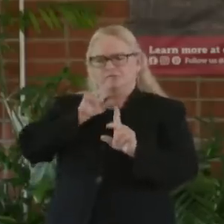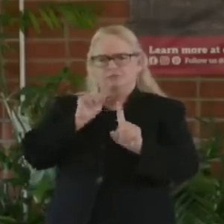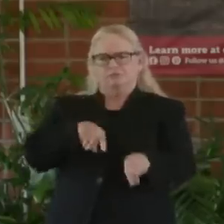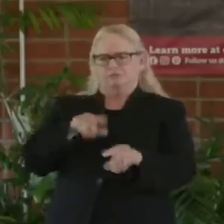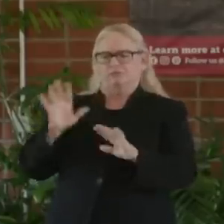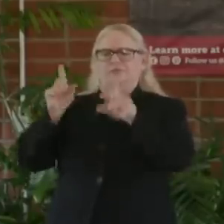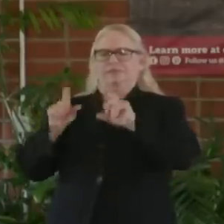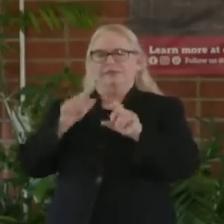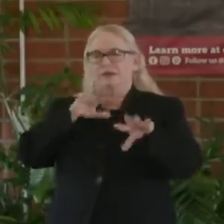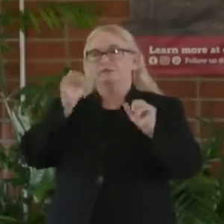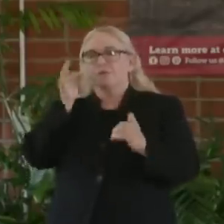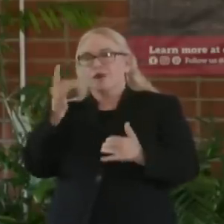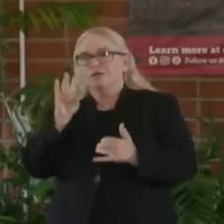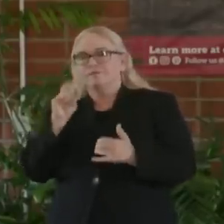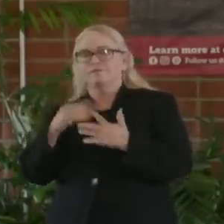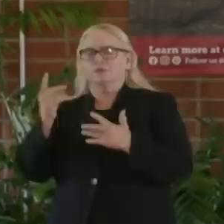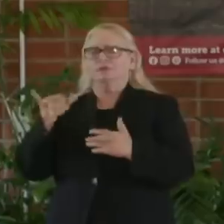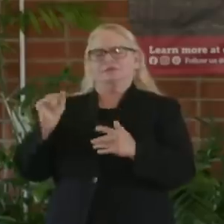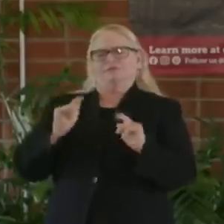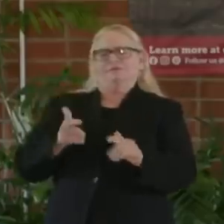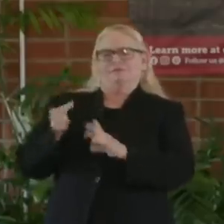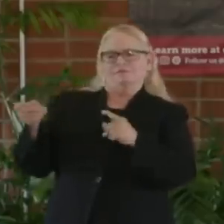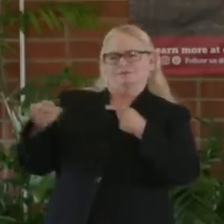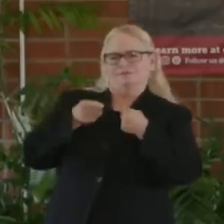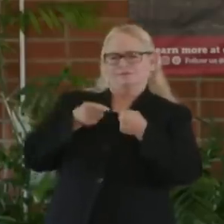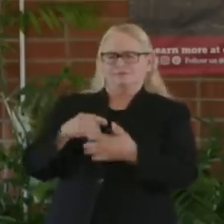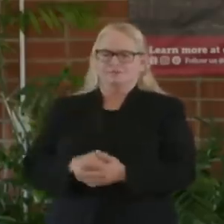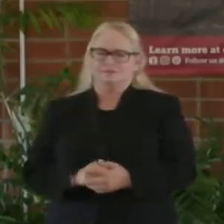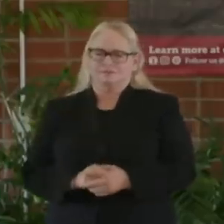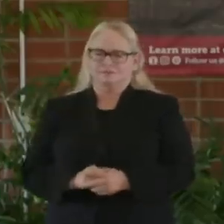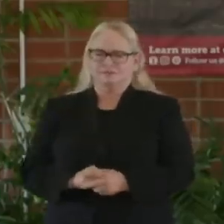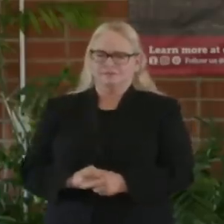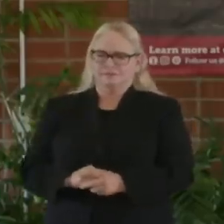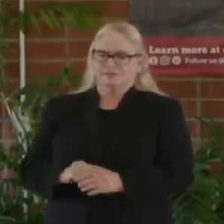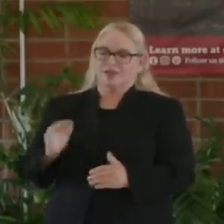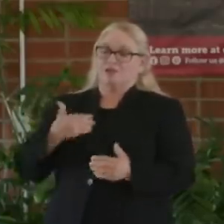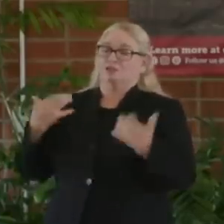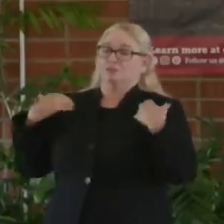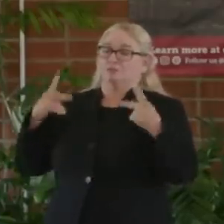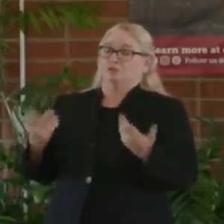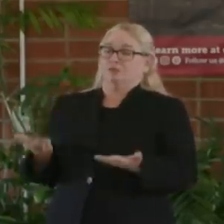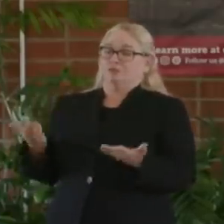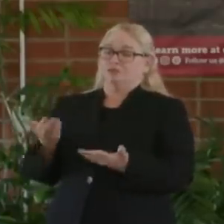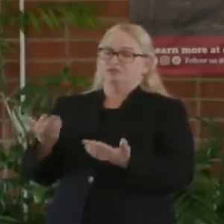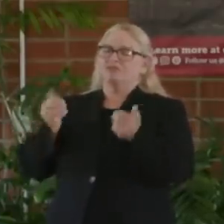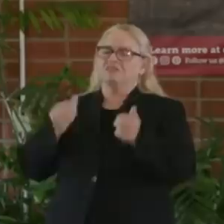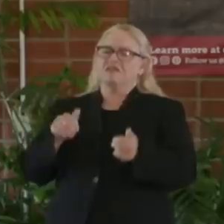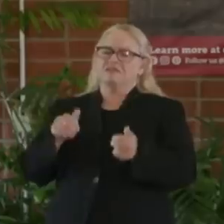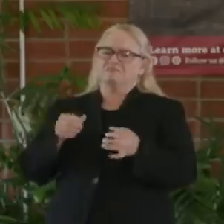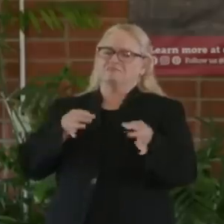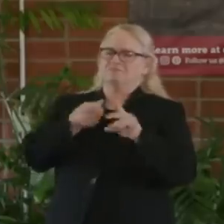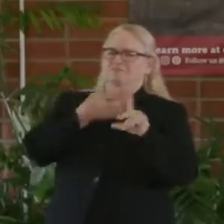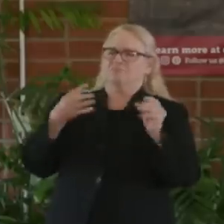of our co-chairs of our testing task force to talk more specifically about some of our renewed efforts in this space. But